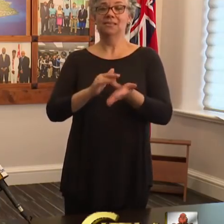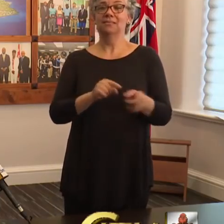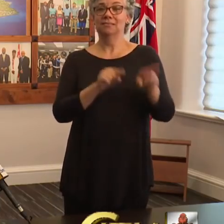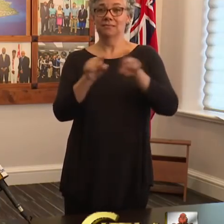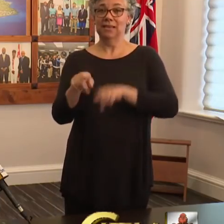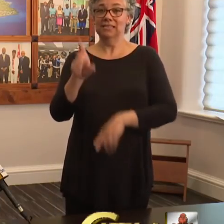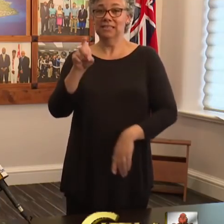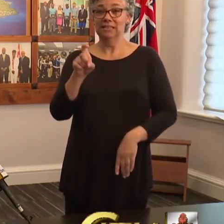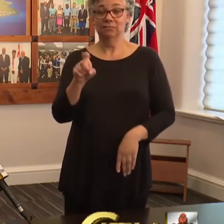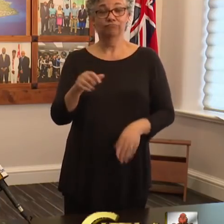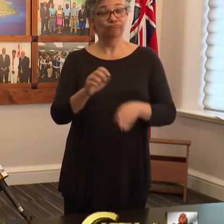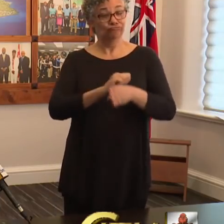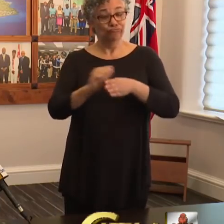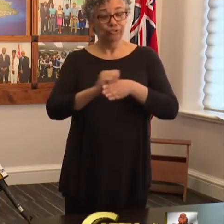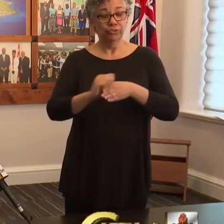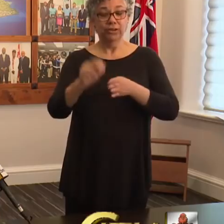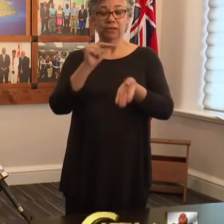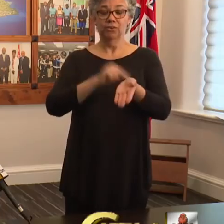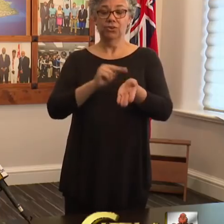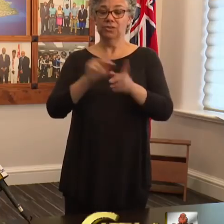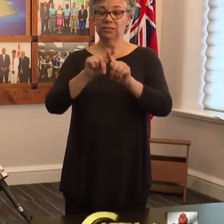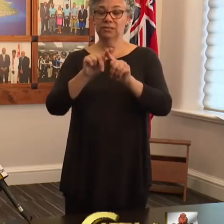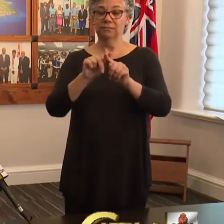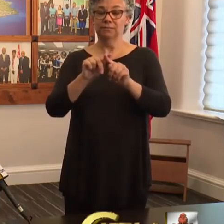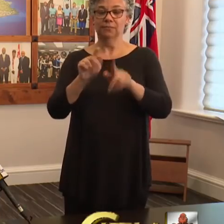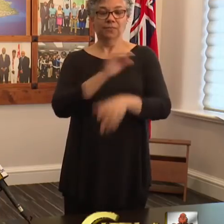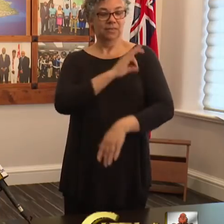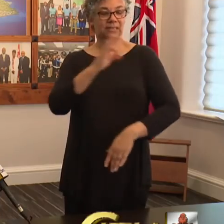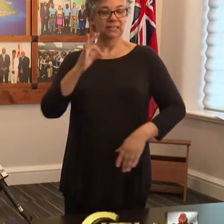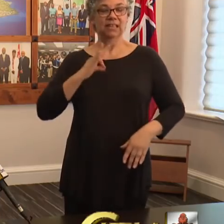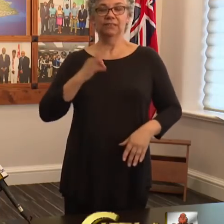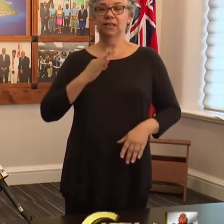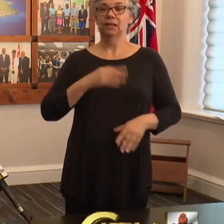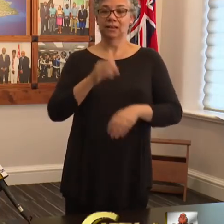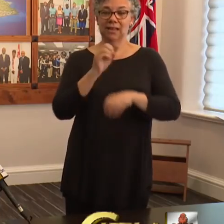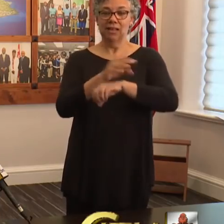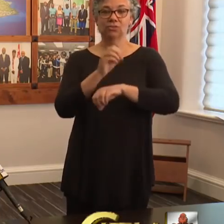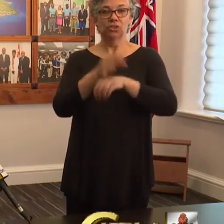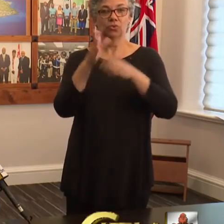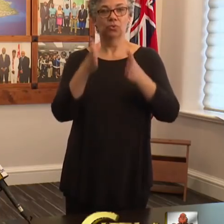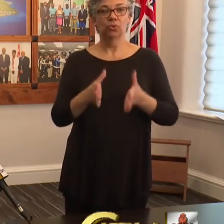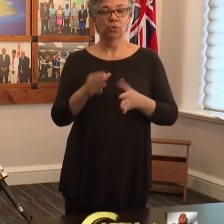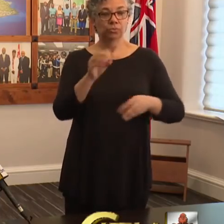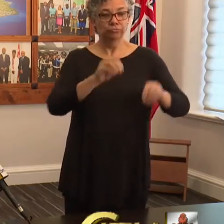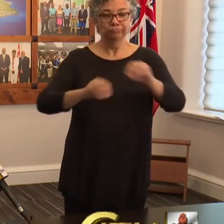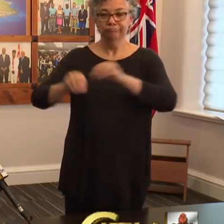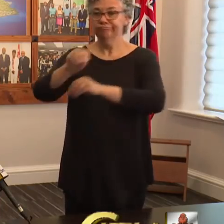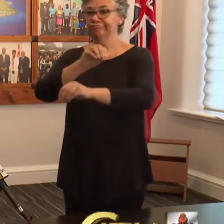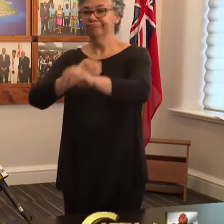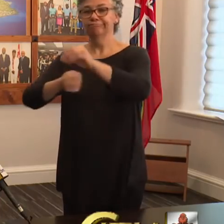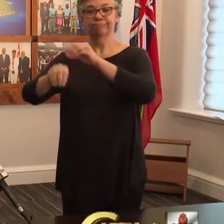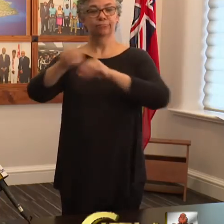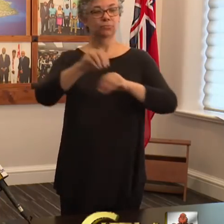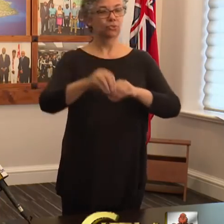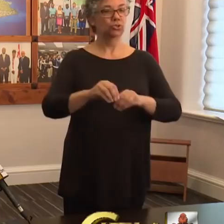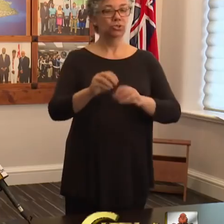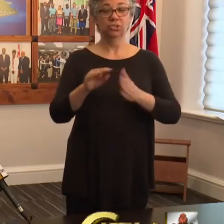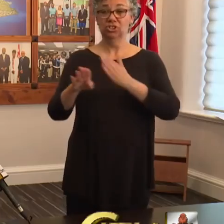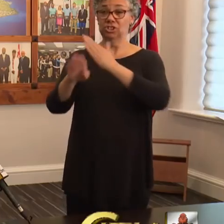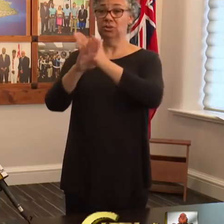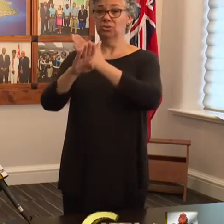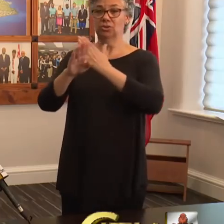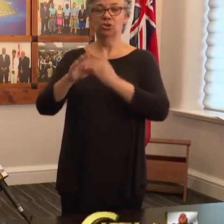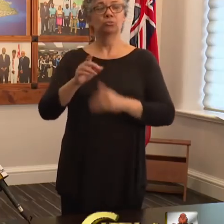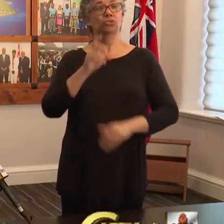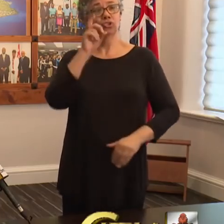Trained nursing staff, community support workers and addiction counsellors are being rotated to the shelter to ensure continuity